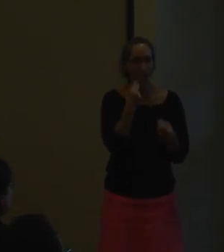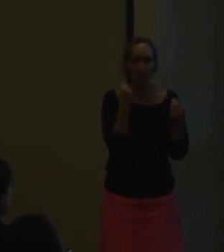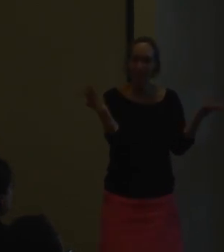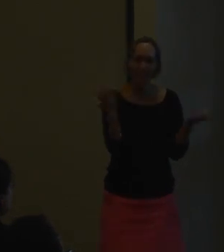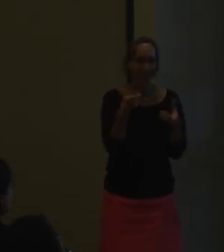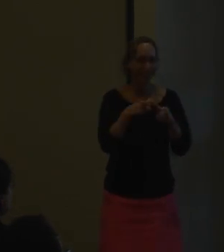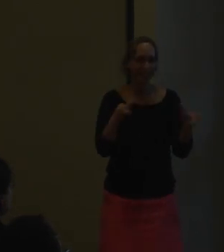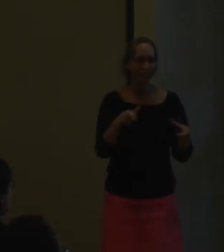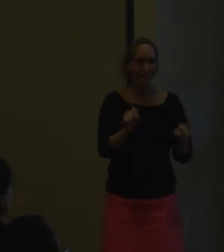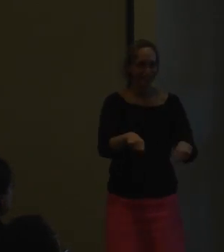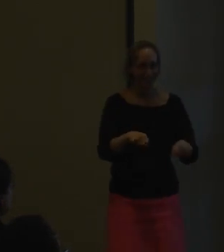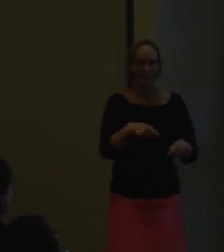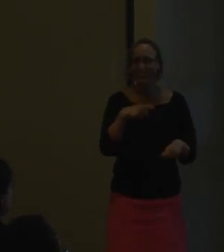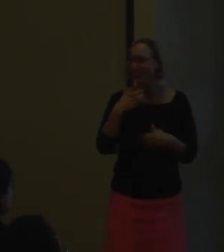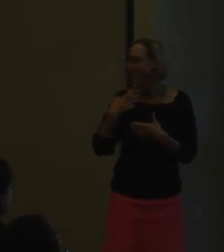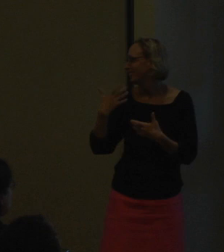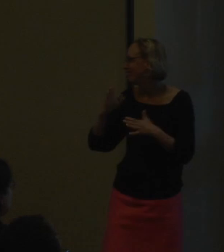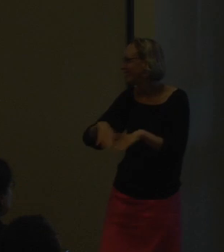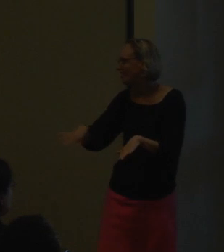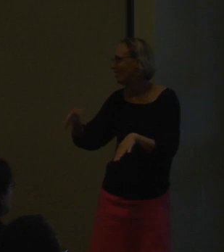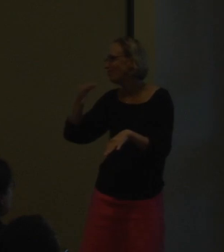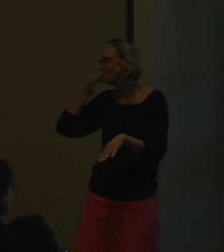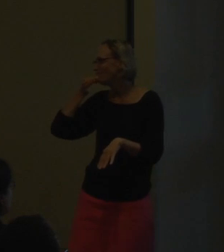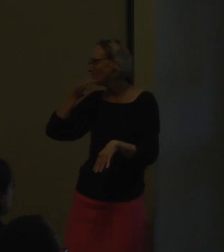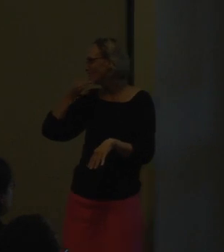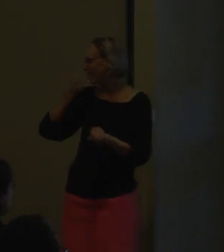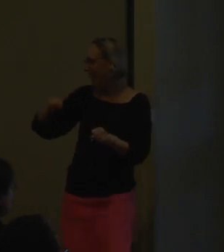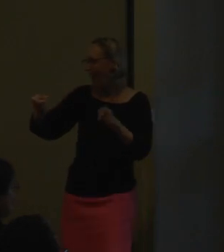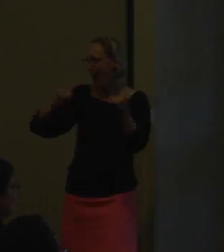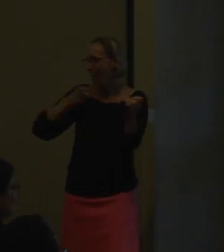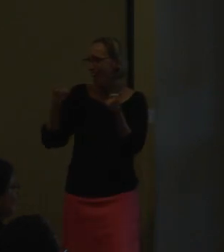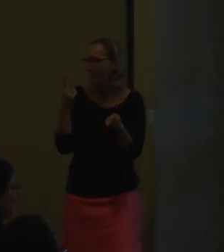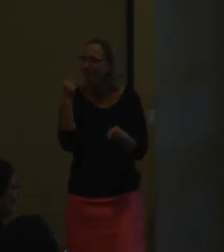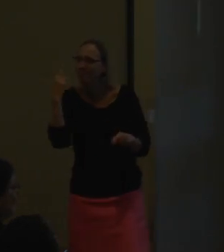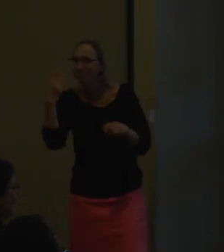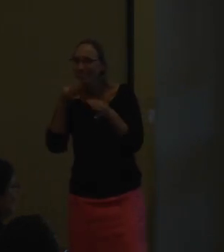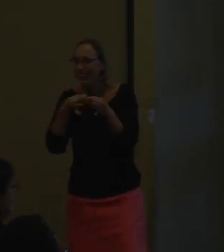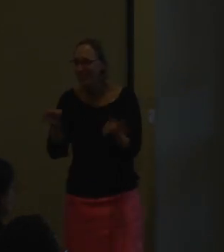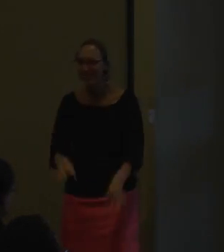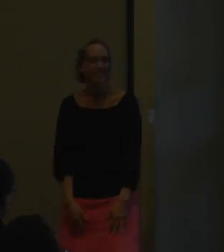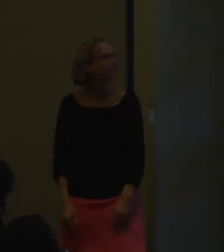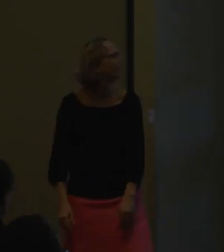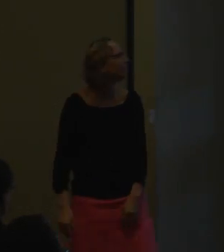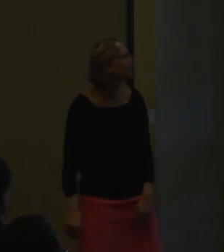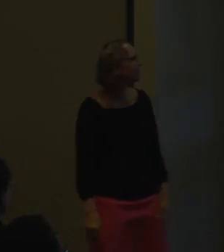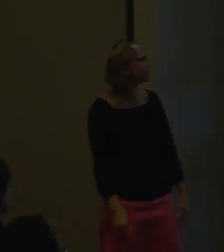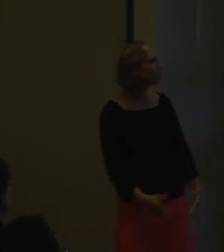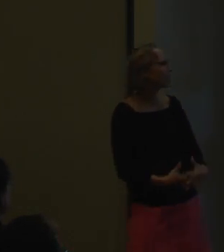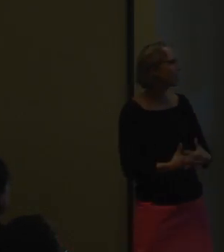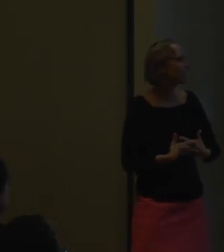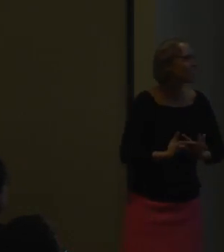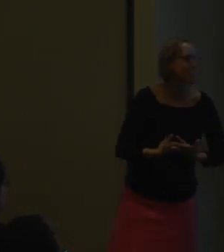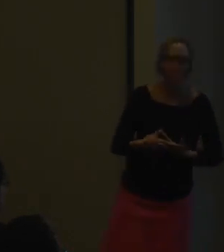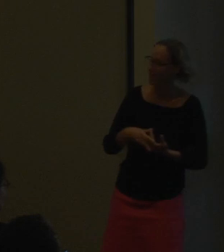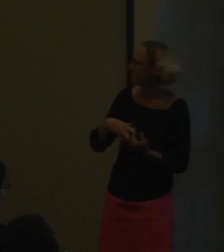language later in life because, you know, there's so much potential that the children have when they learn the language early on.